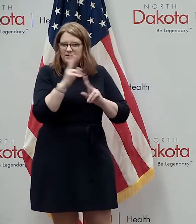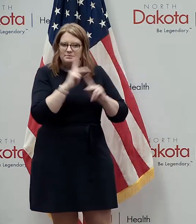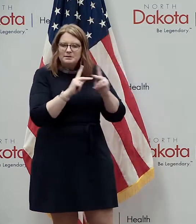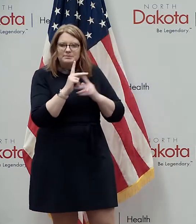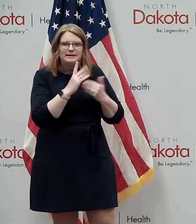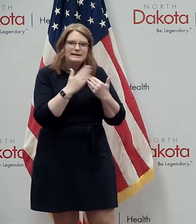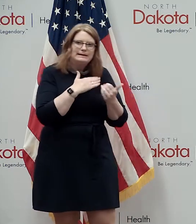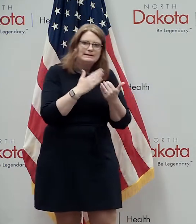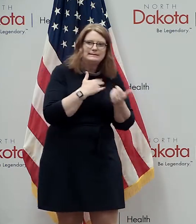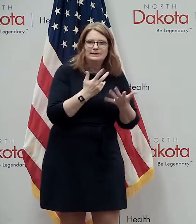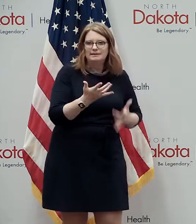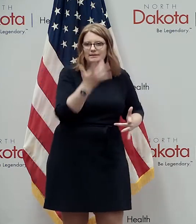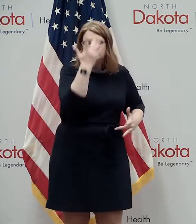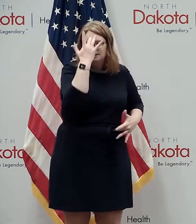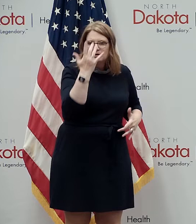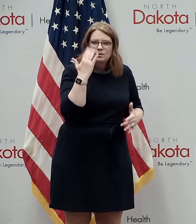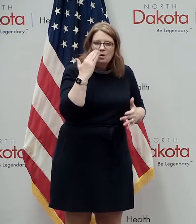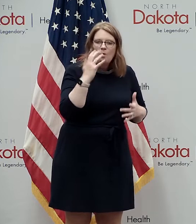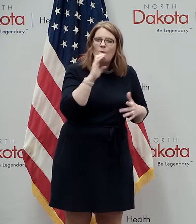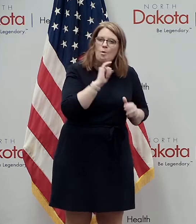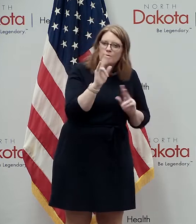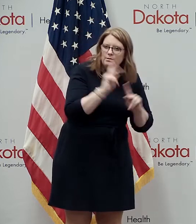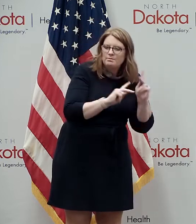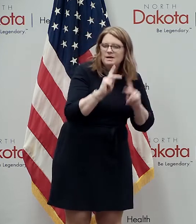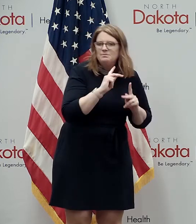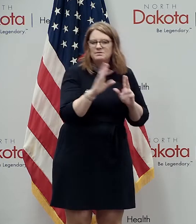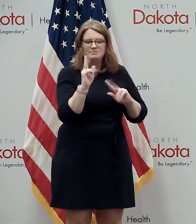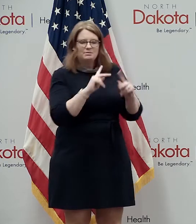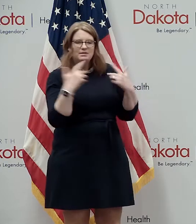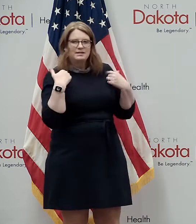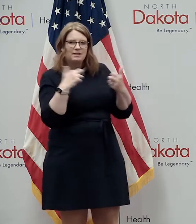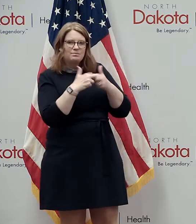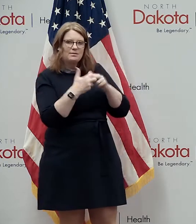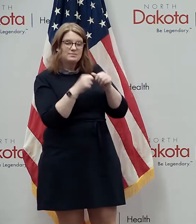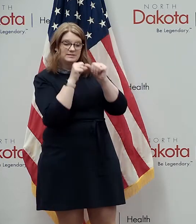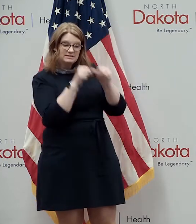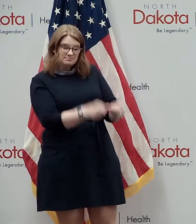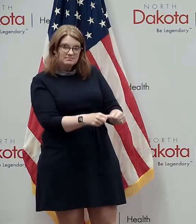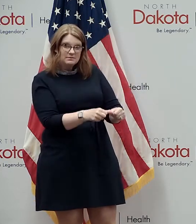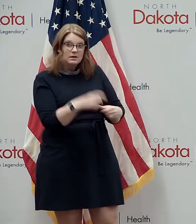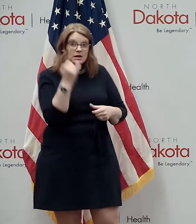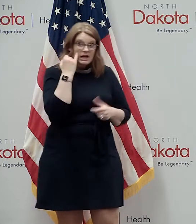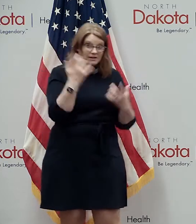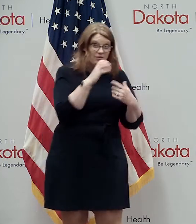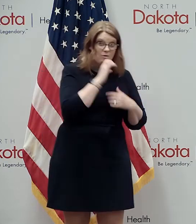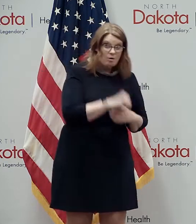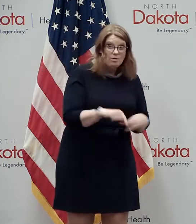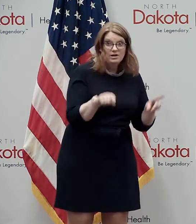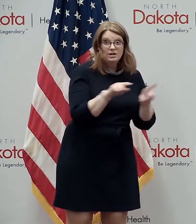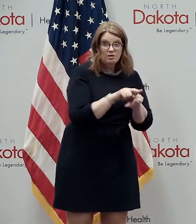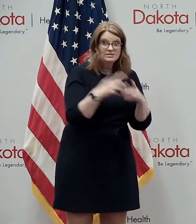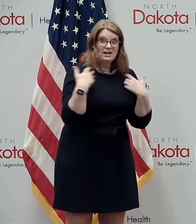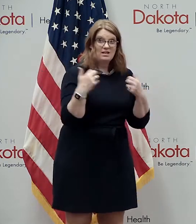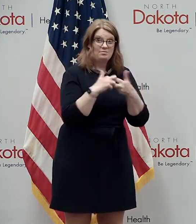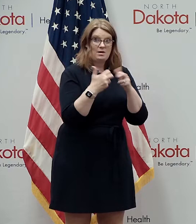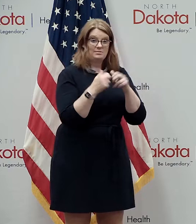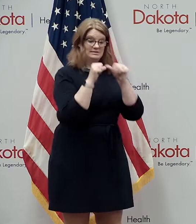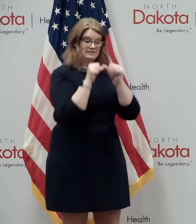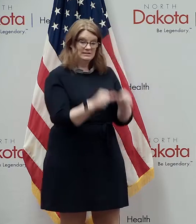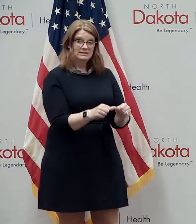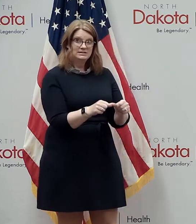and with underlying health conditions because if you are elderly with underlying health conditions COVID-19